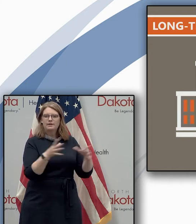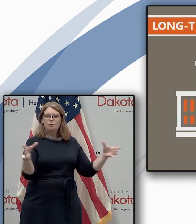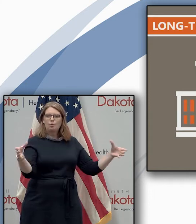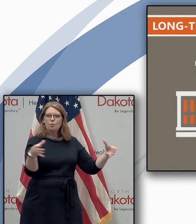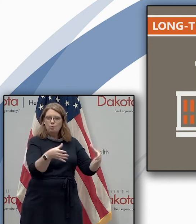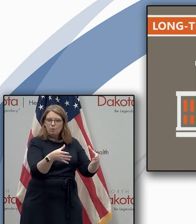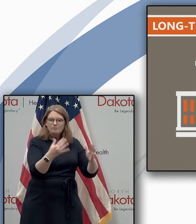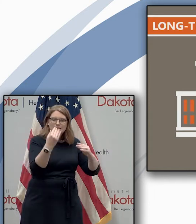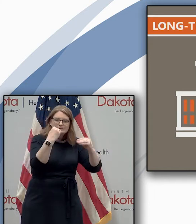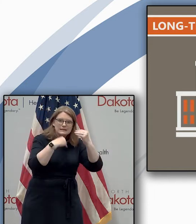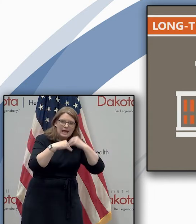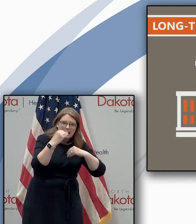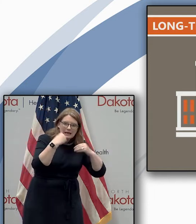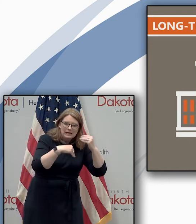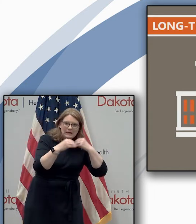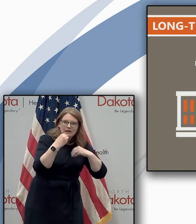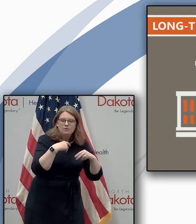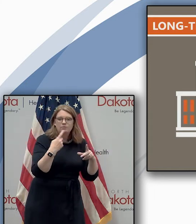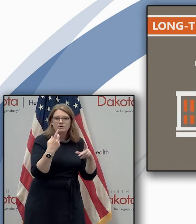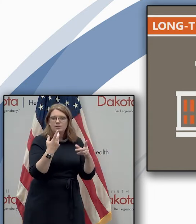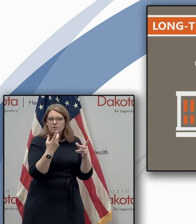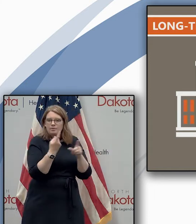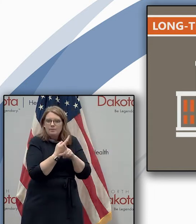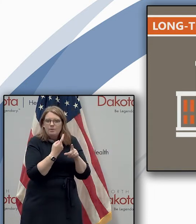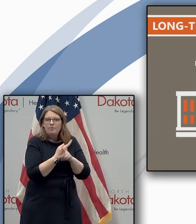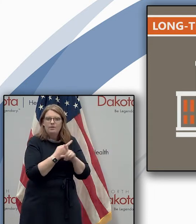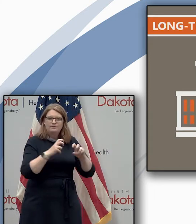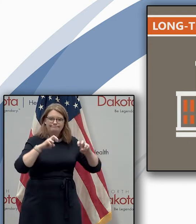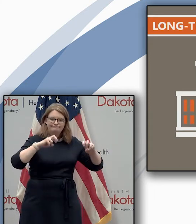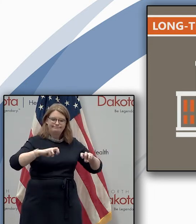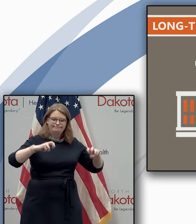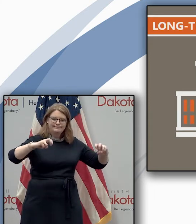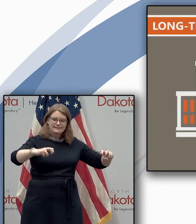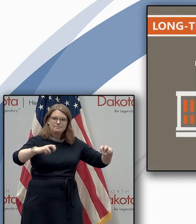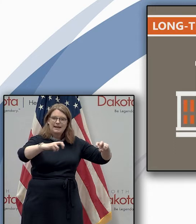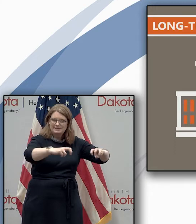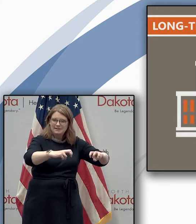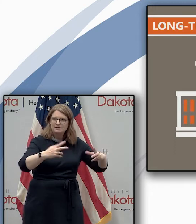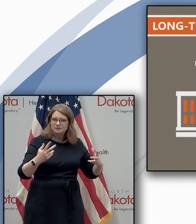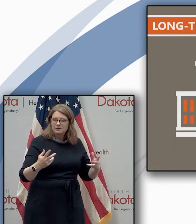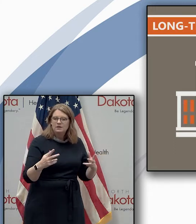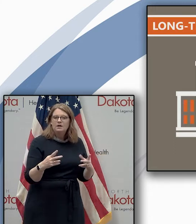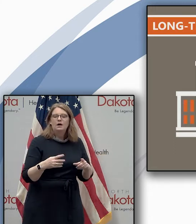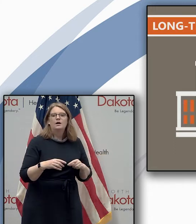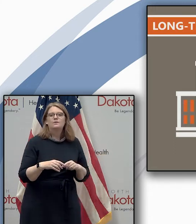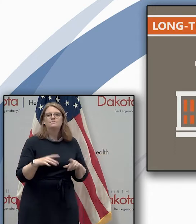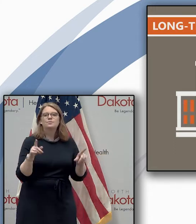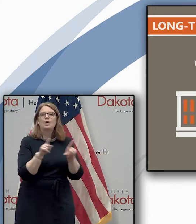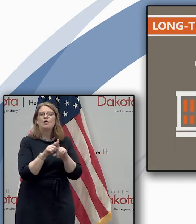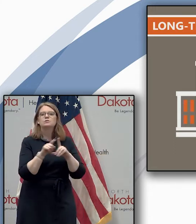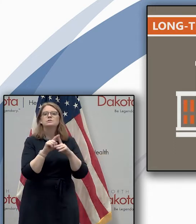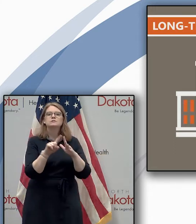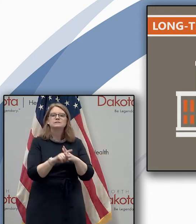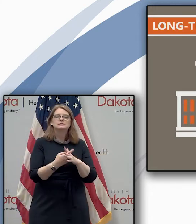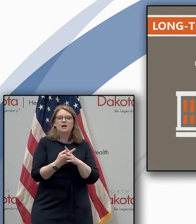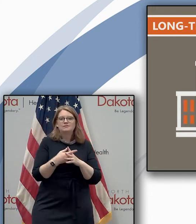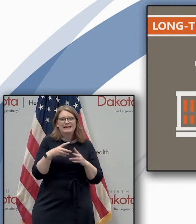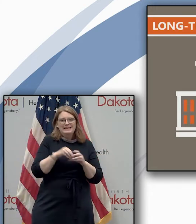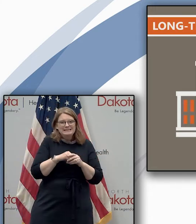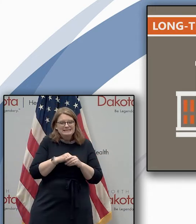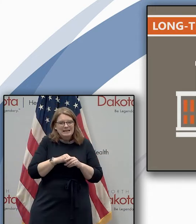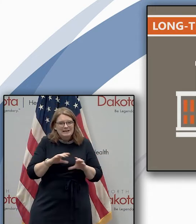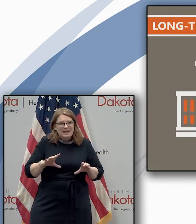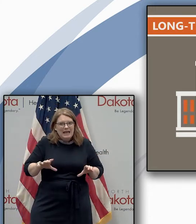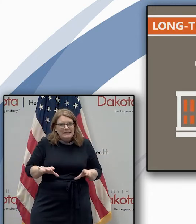group uh dining with appropriate uh you know hygiene and spacing uh and they can uh also resume internal activities